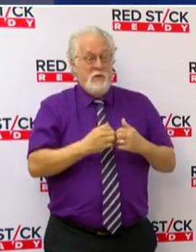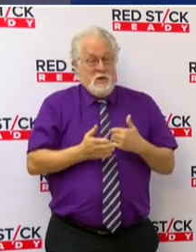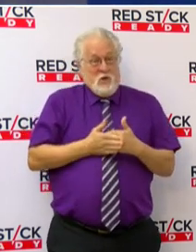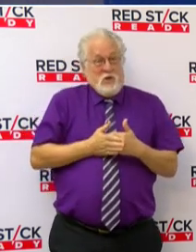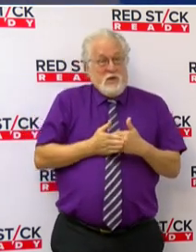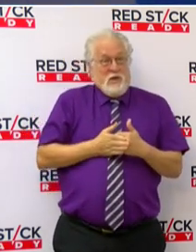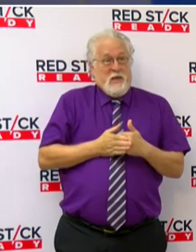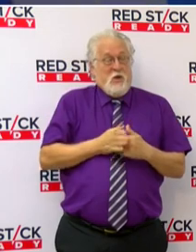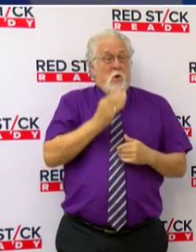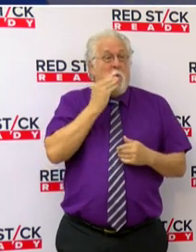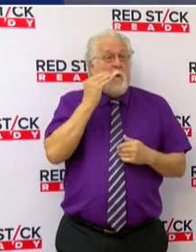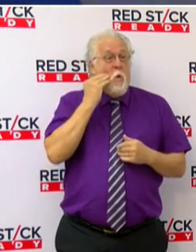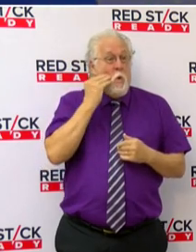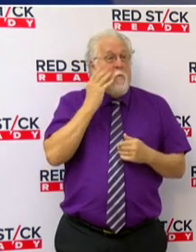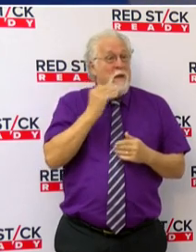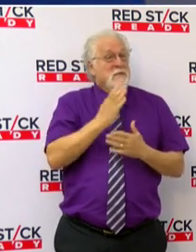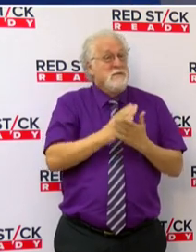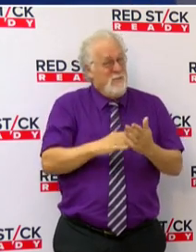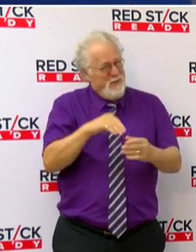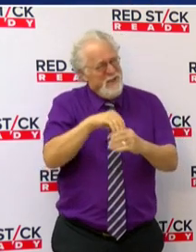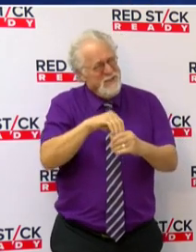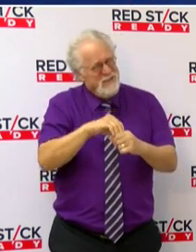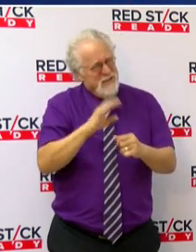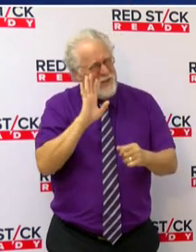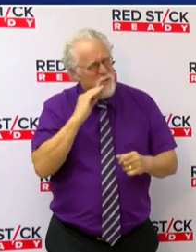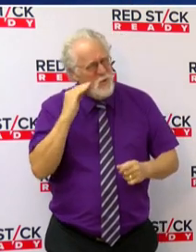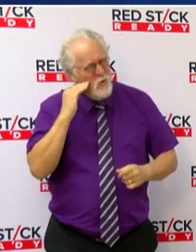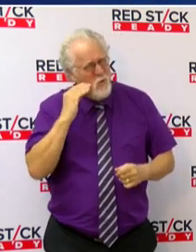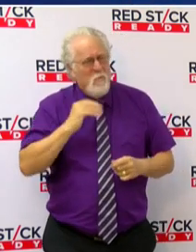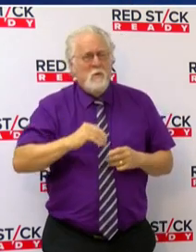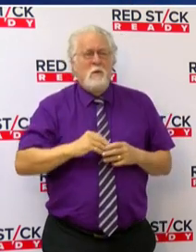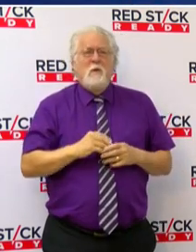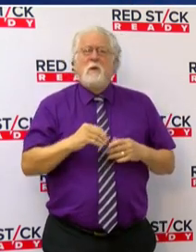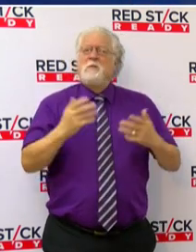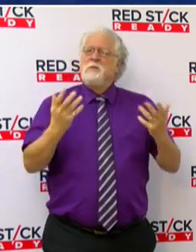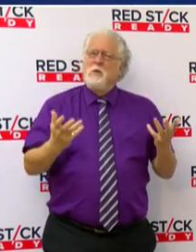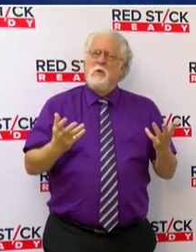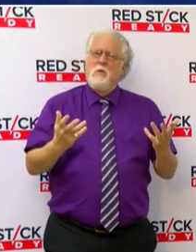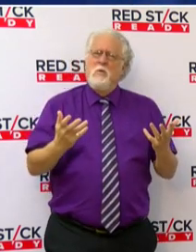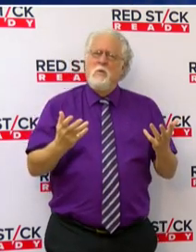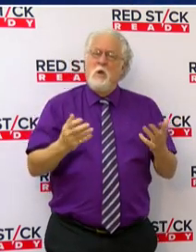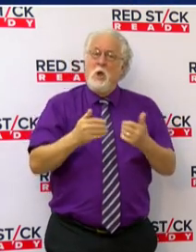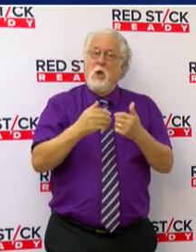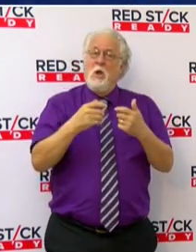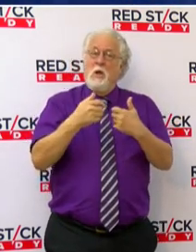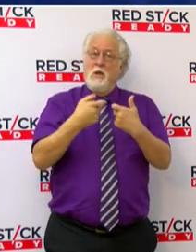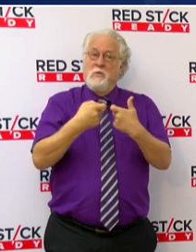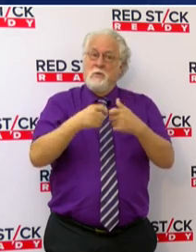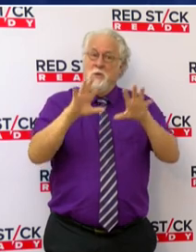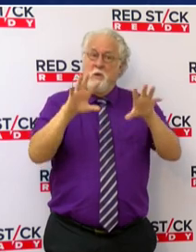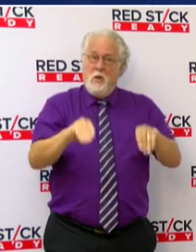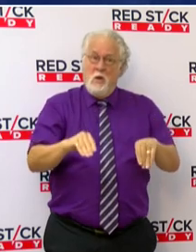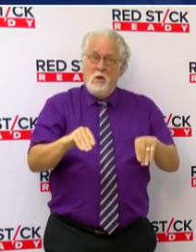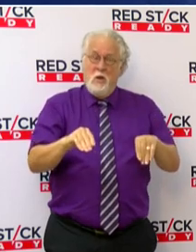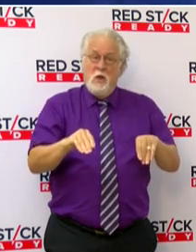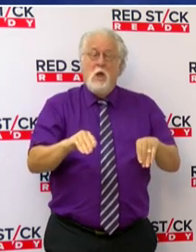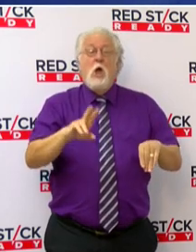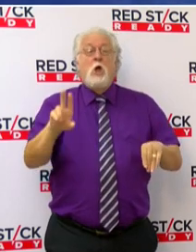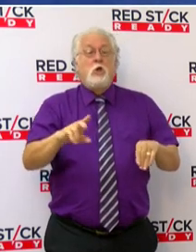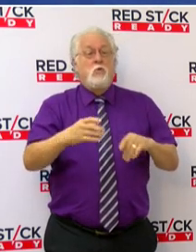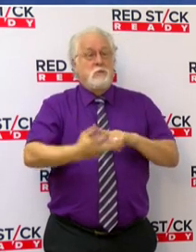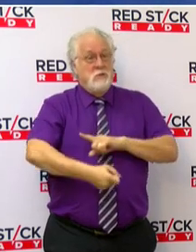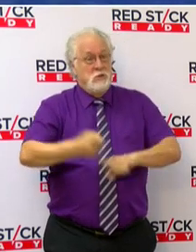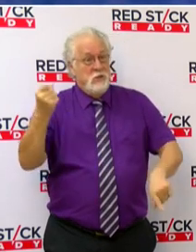their homes and some even inside of their homes. So, if you lose power and you do use a